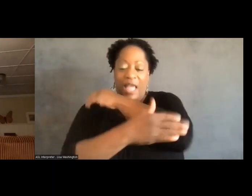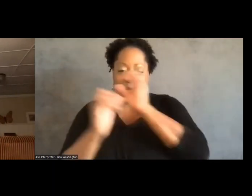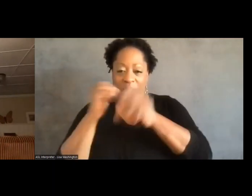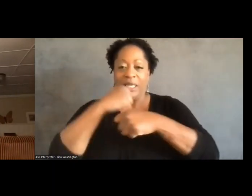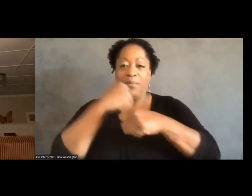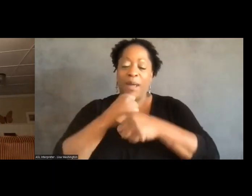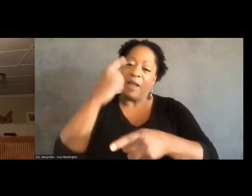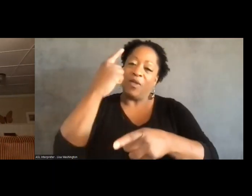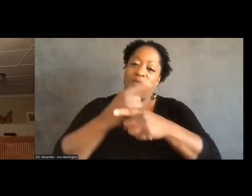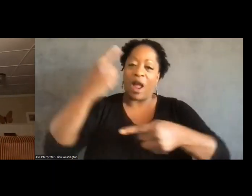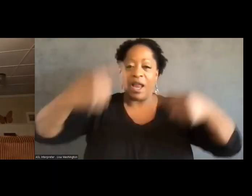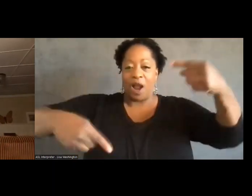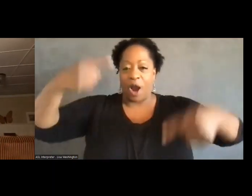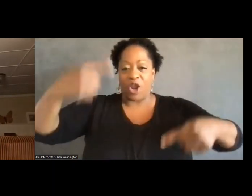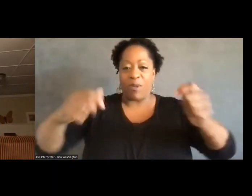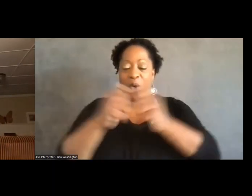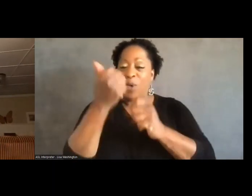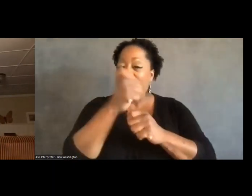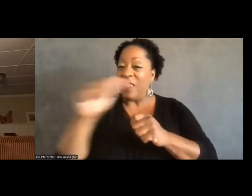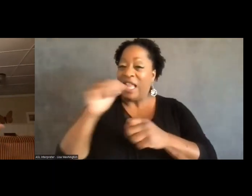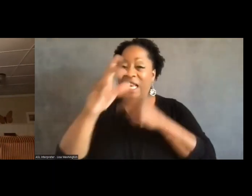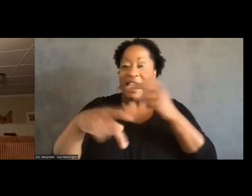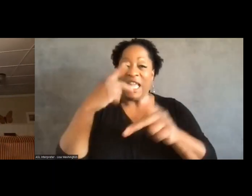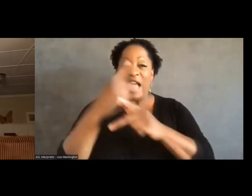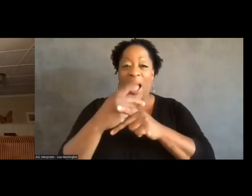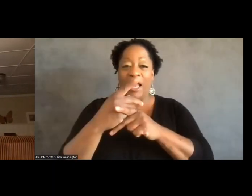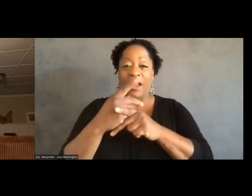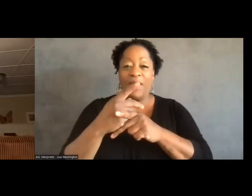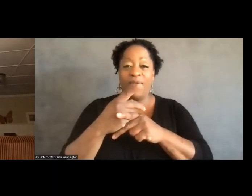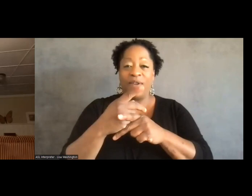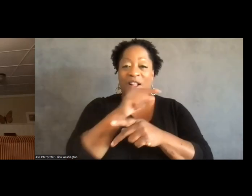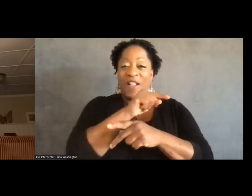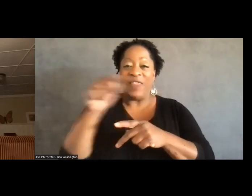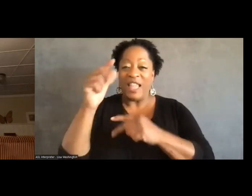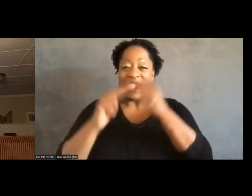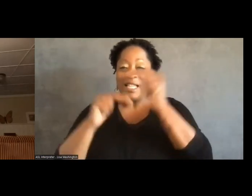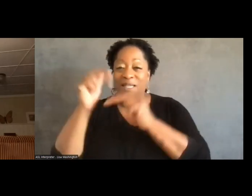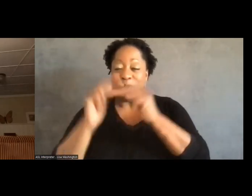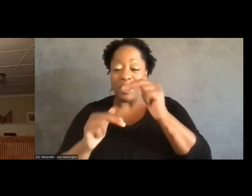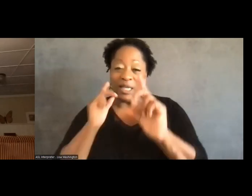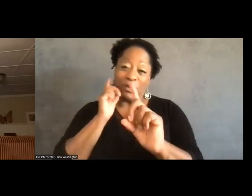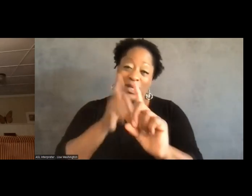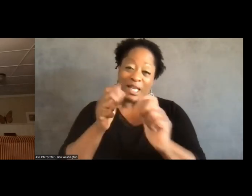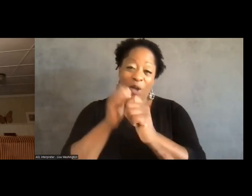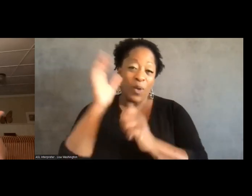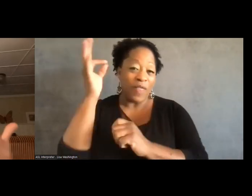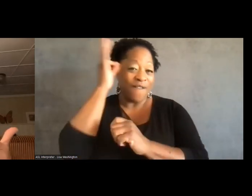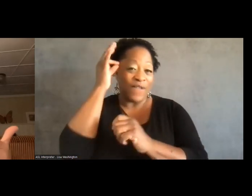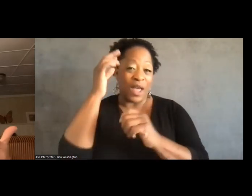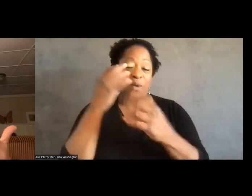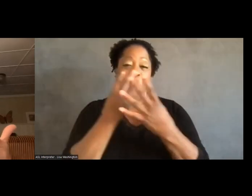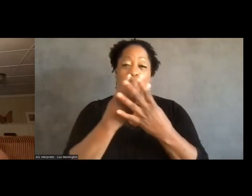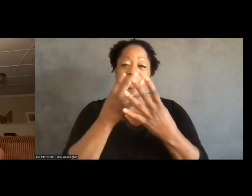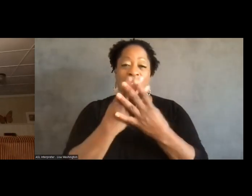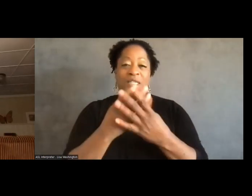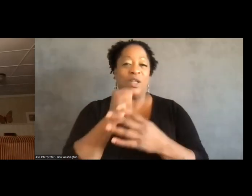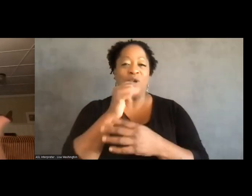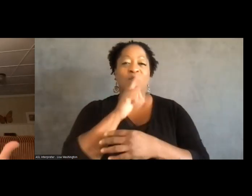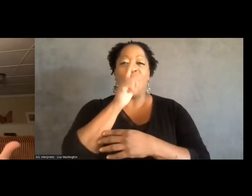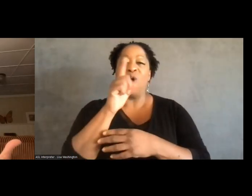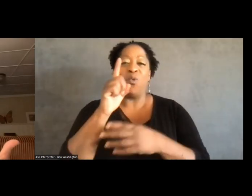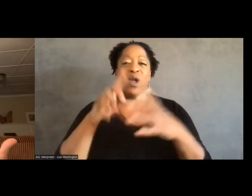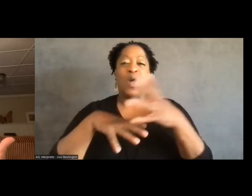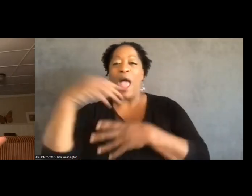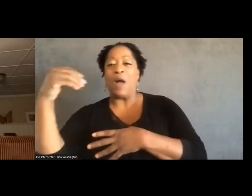that with any of these kinds of facilities, and maybe particularly so with a federal prison, there's no real outsiders, right? This